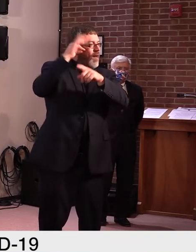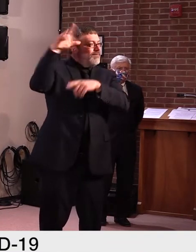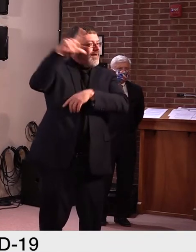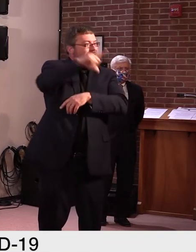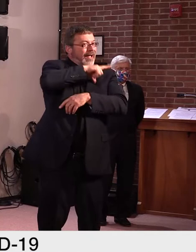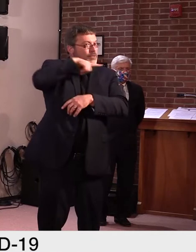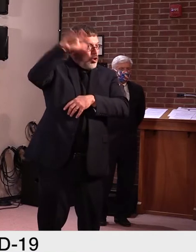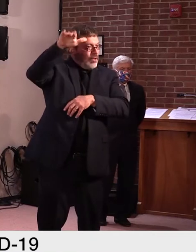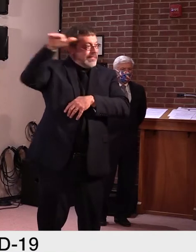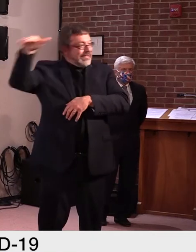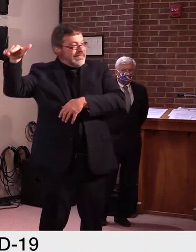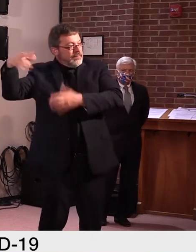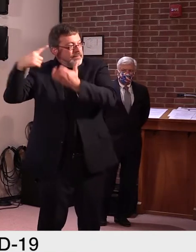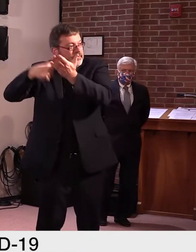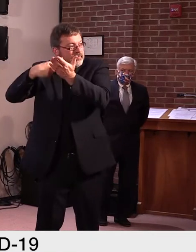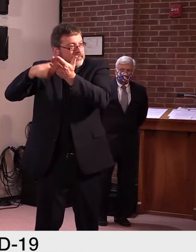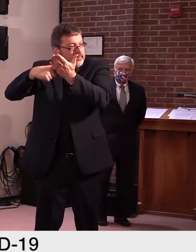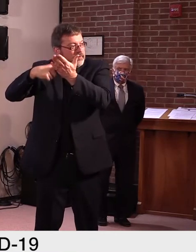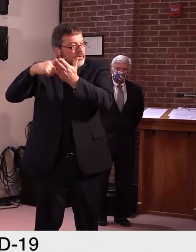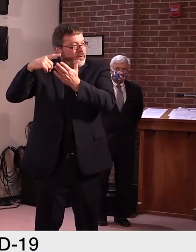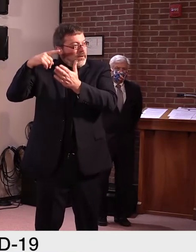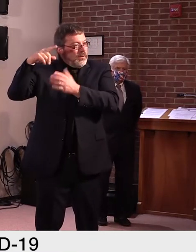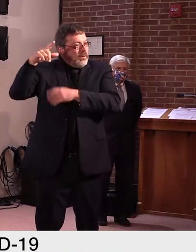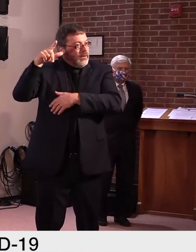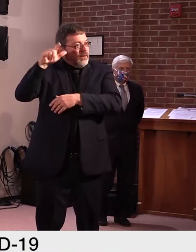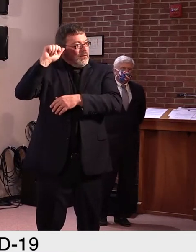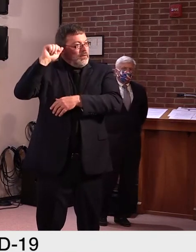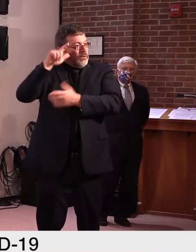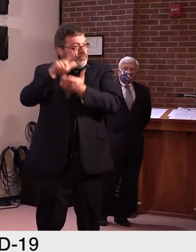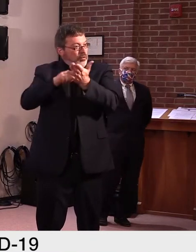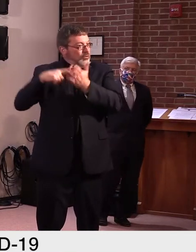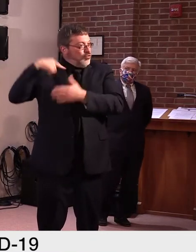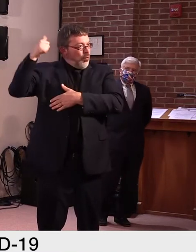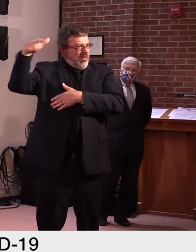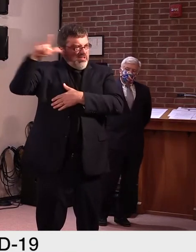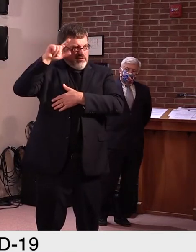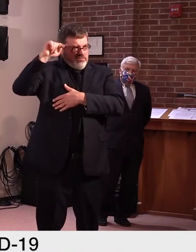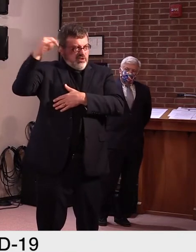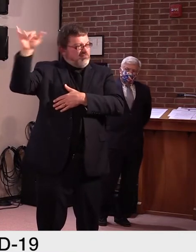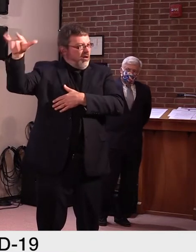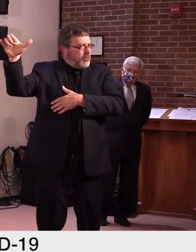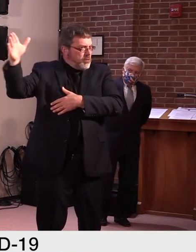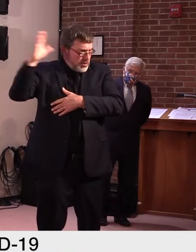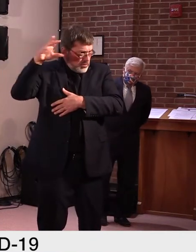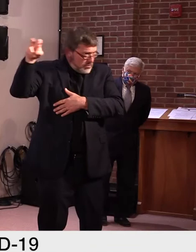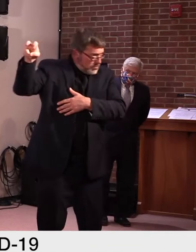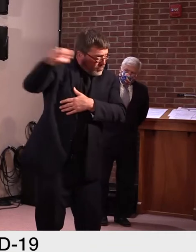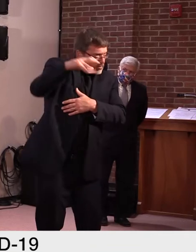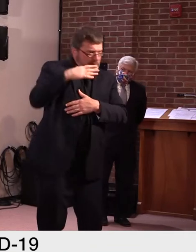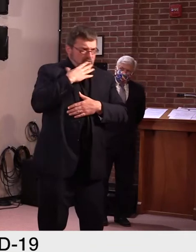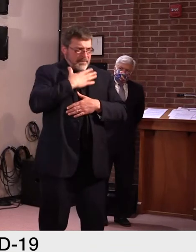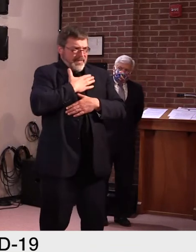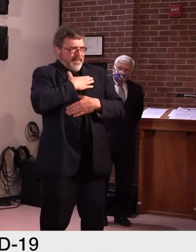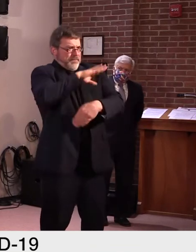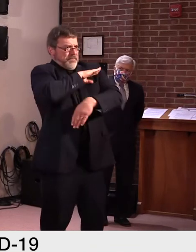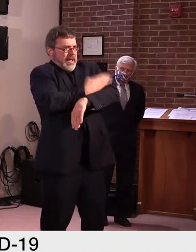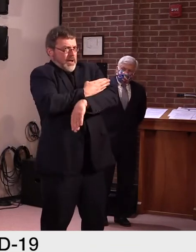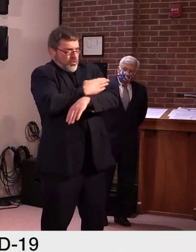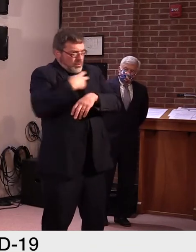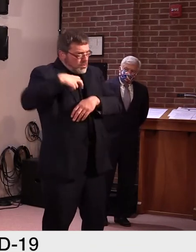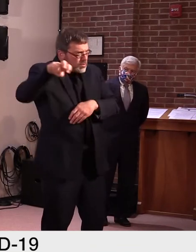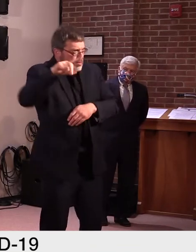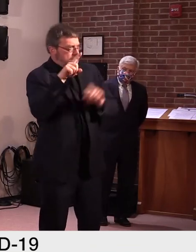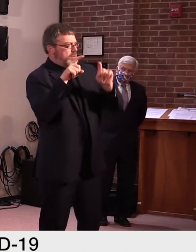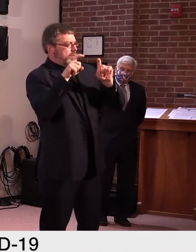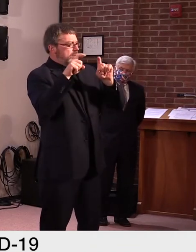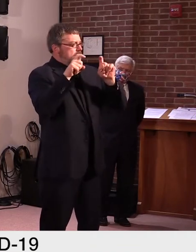position, um, regardless, not just me, any governor. Um, so I think this sense sets a dangerous precedent. Uh,